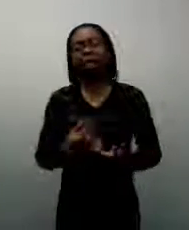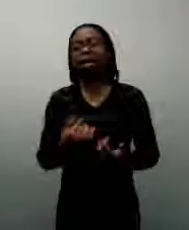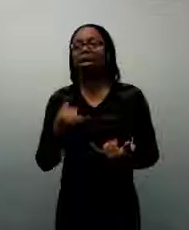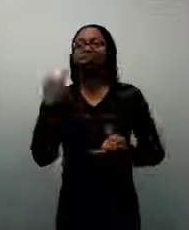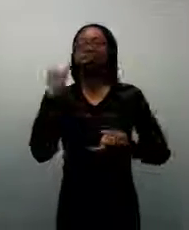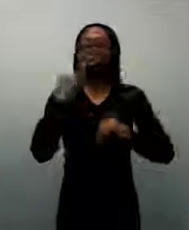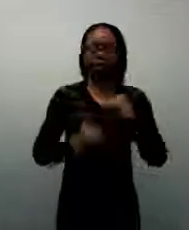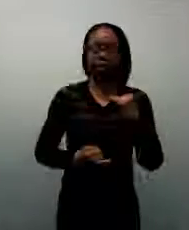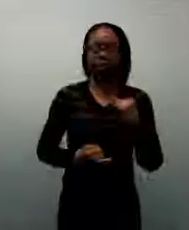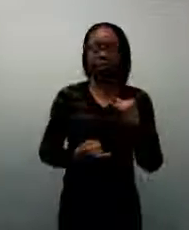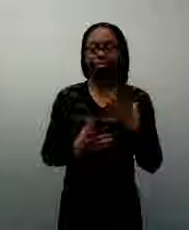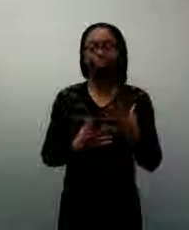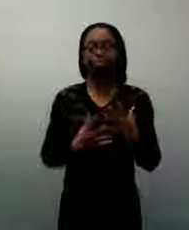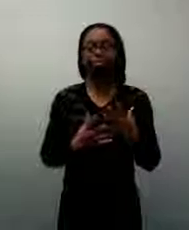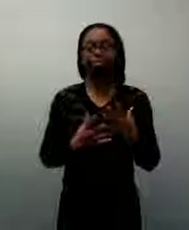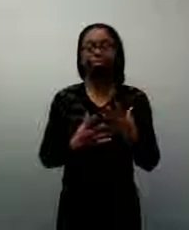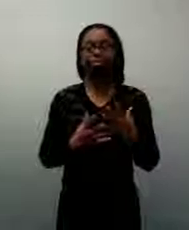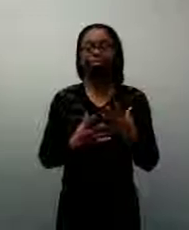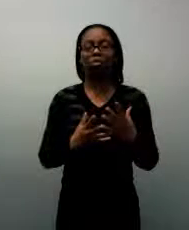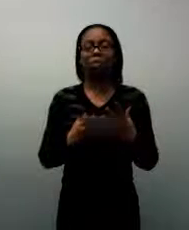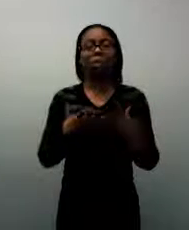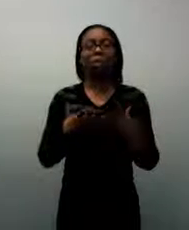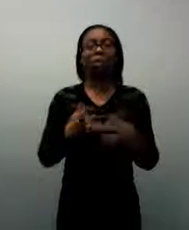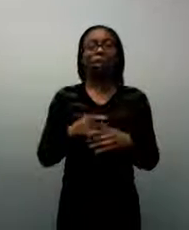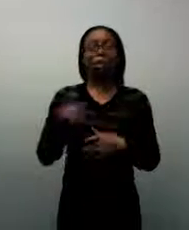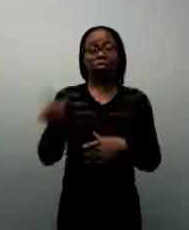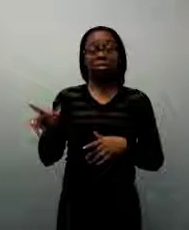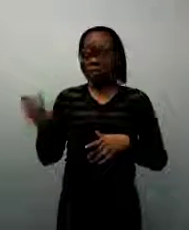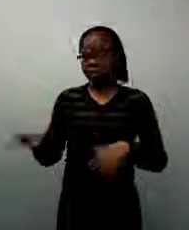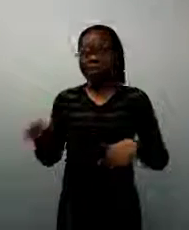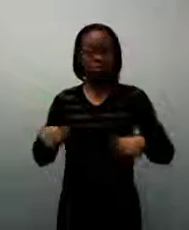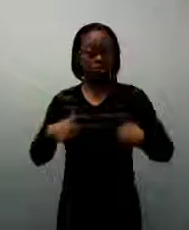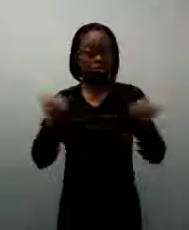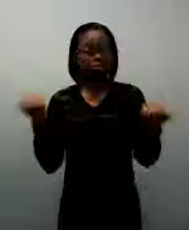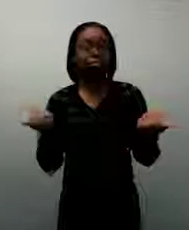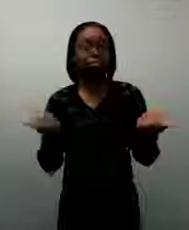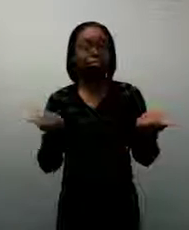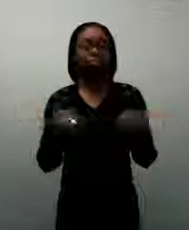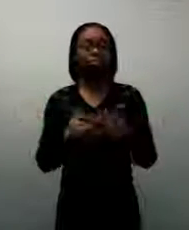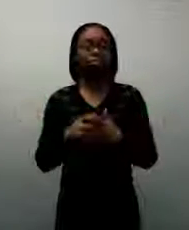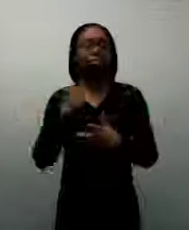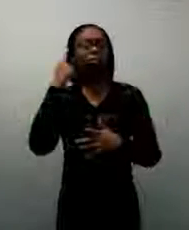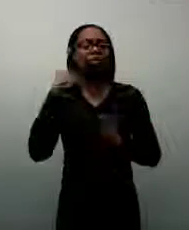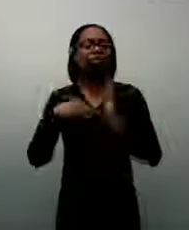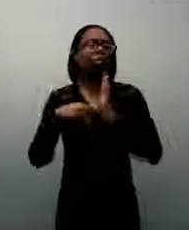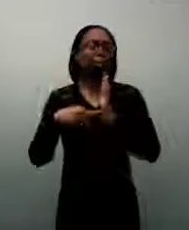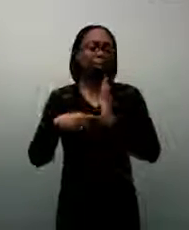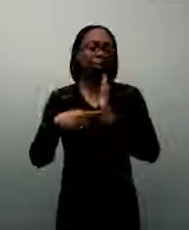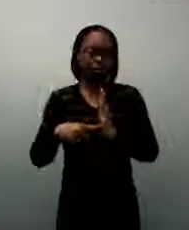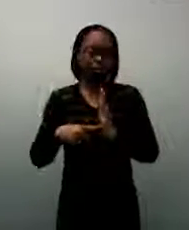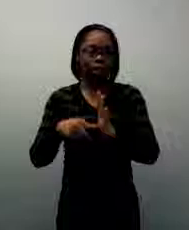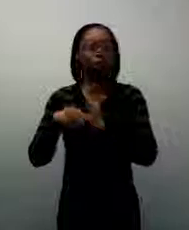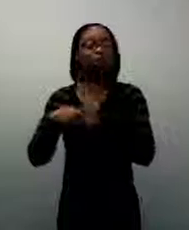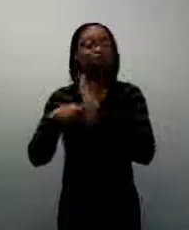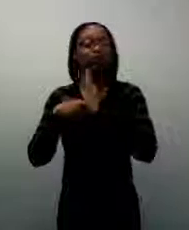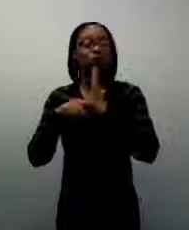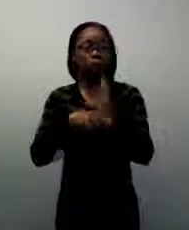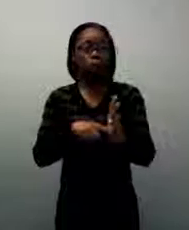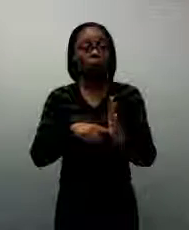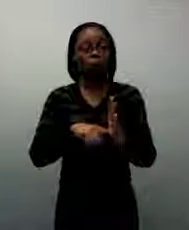throughout their whole life, is to be an example. Show them that you enjoy reading